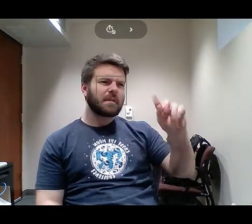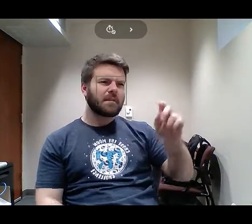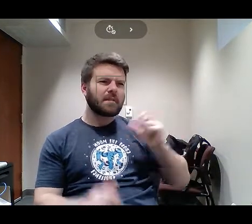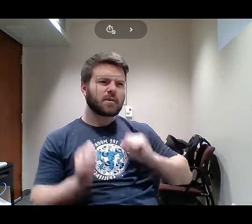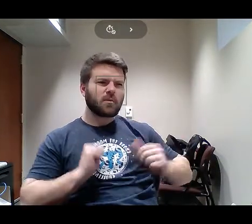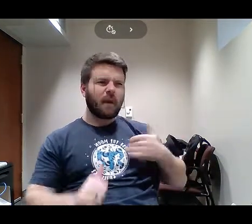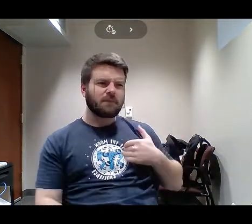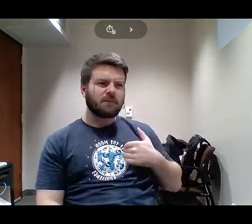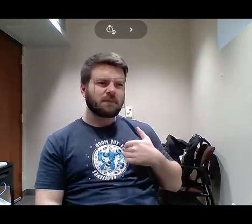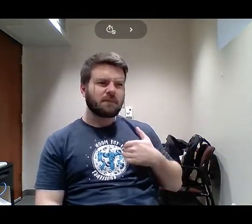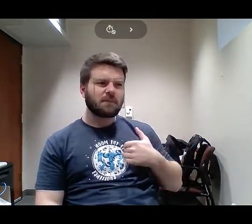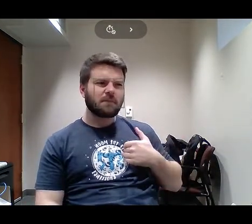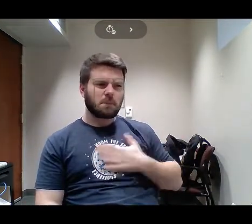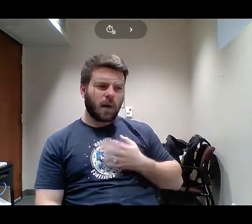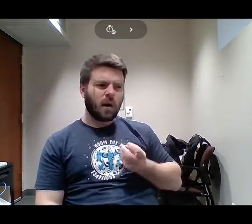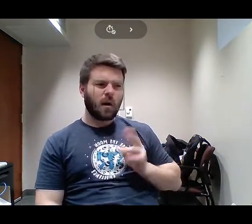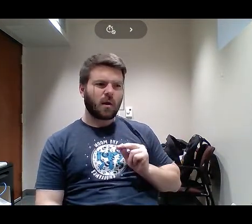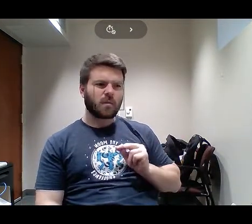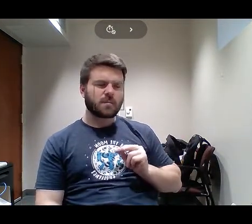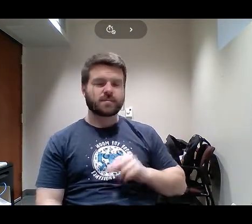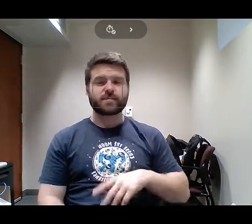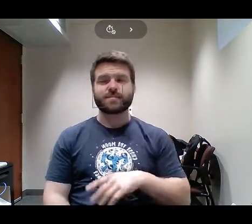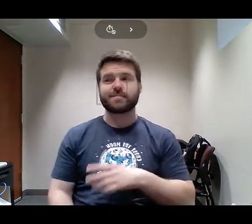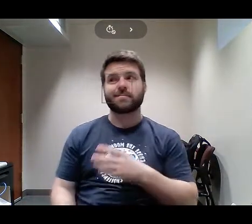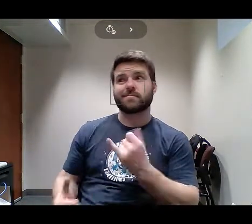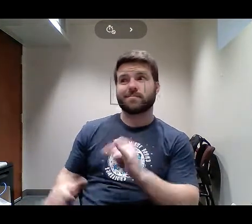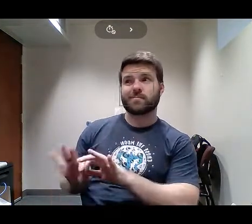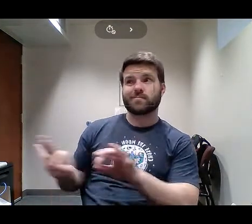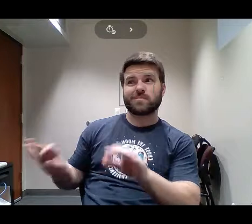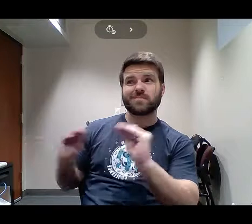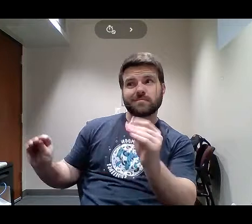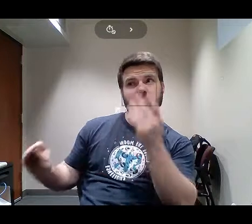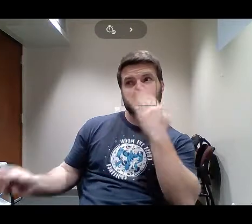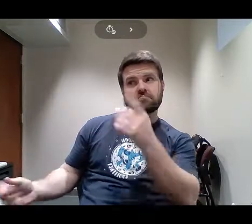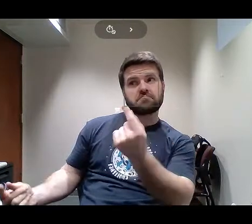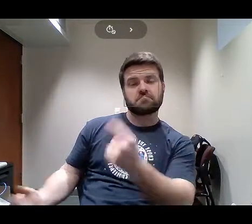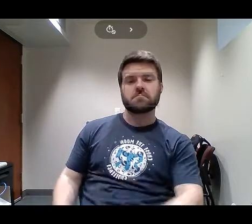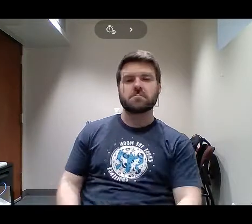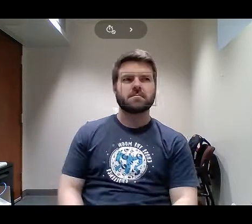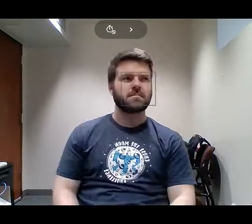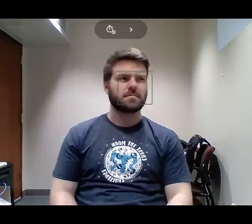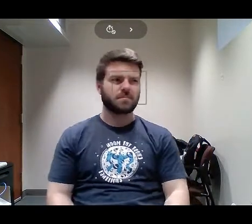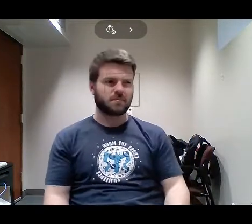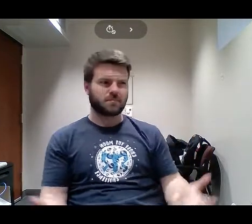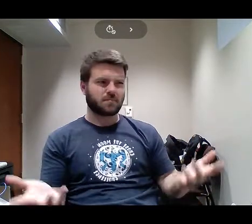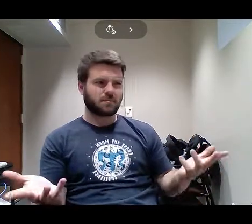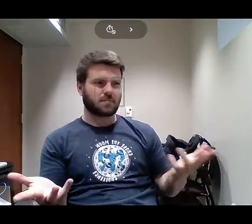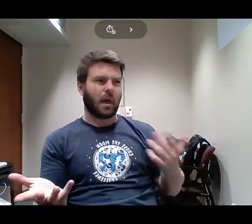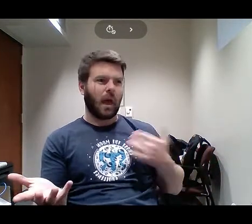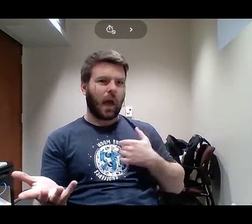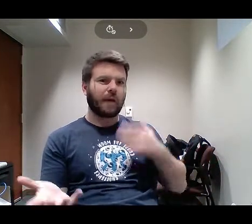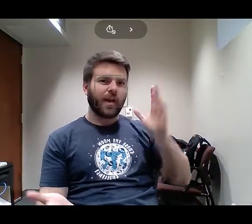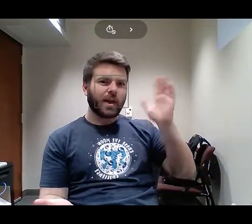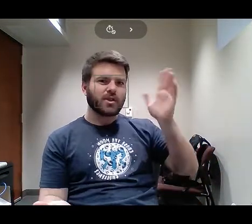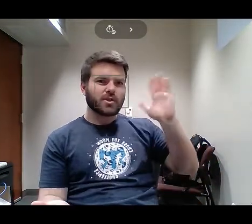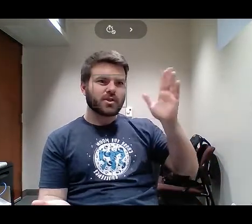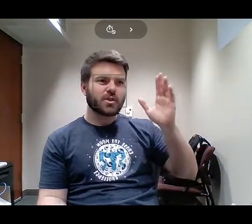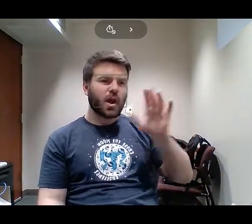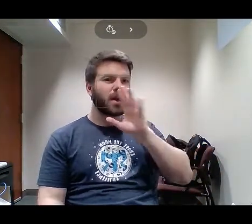And he'd say, well, I still don't know what you're going to do without that degree. And I'd say, but Dad, now I'm a talk show host. He'd say, I don't